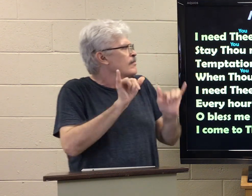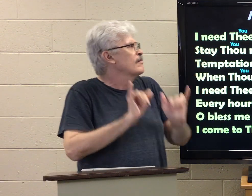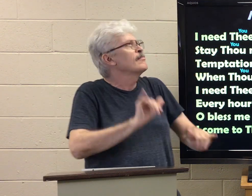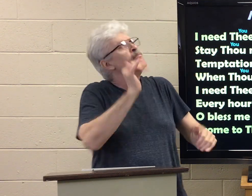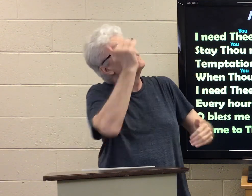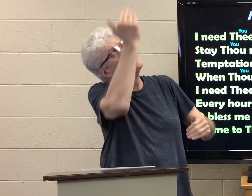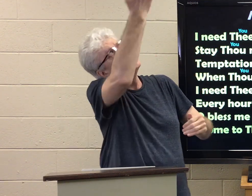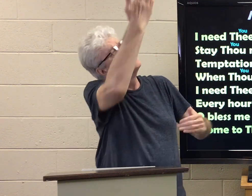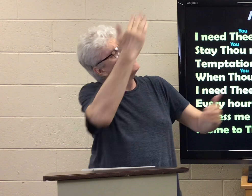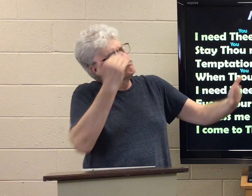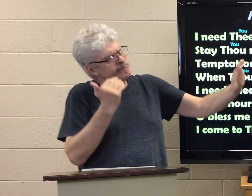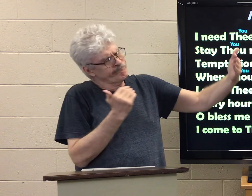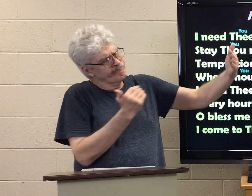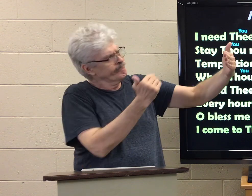thou nearby.